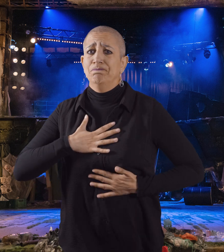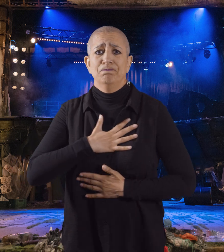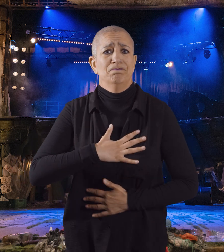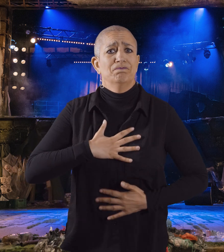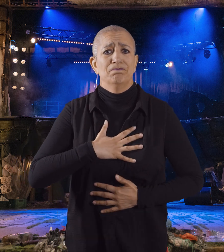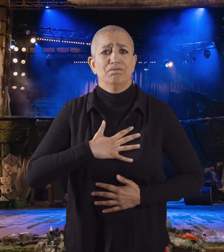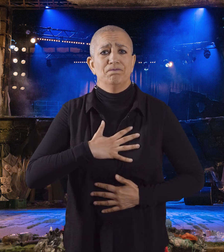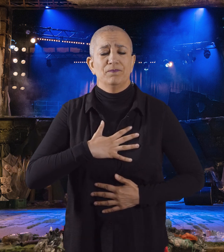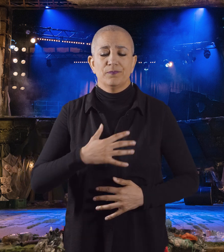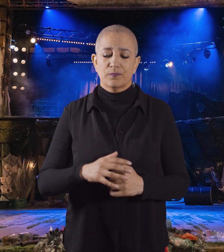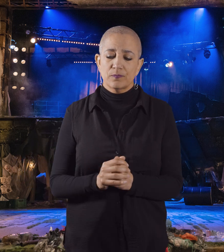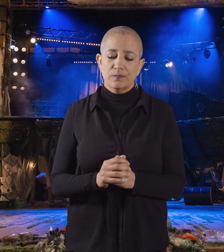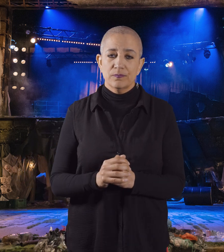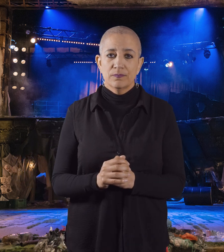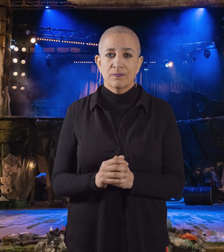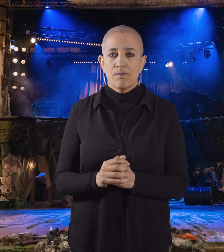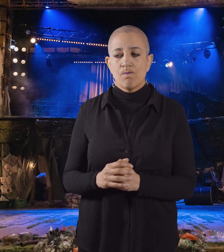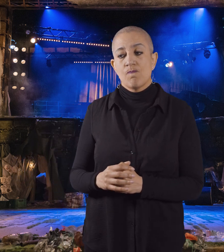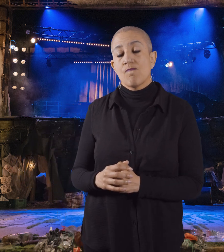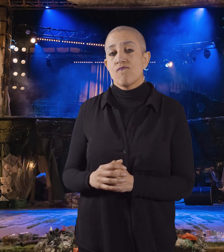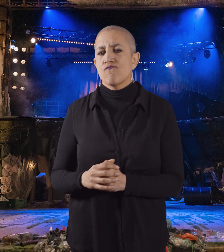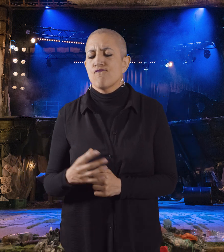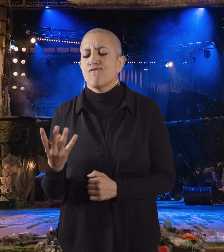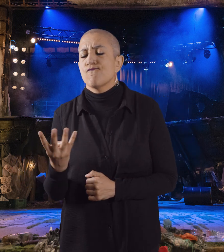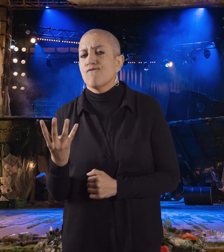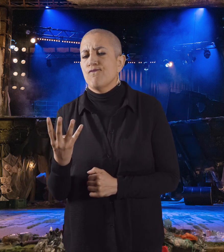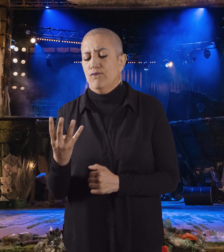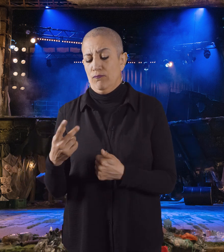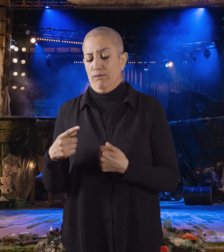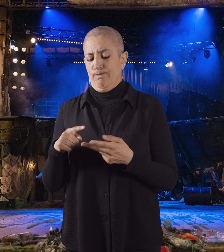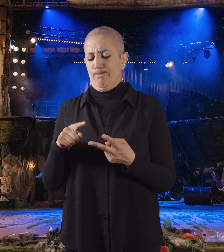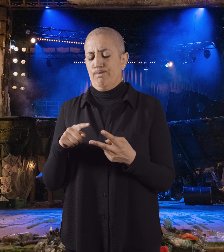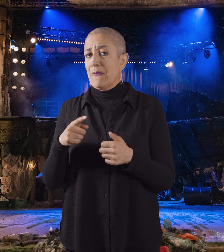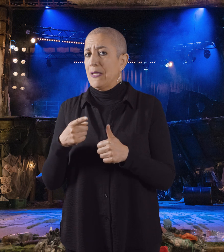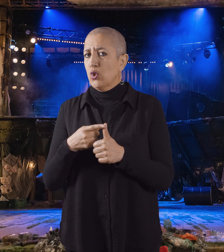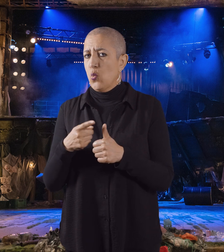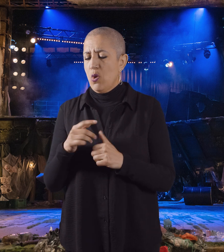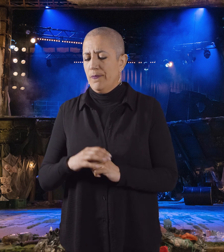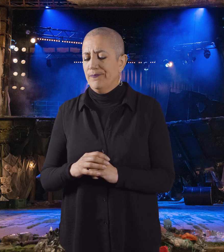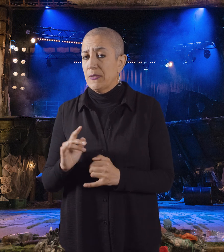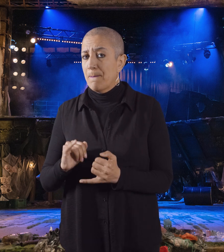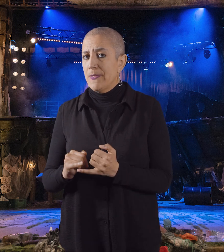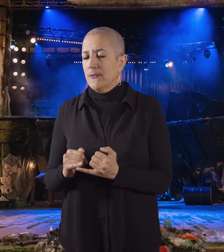King Alonso, and Sebastian decide that this is the perfect opportunity to kill the king and seize the throne.